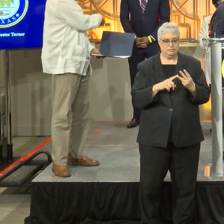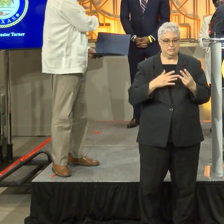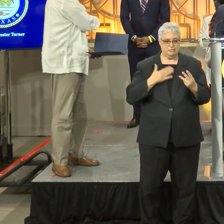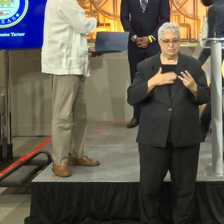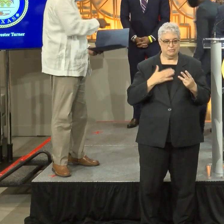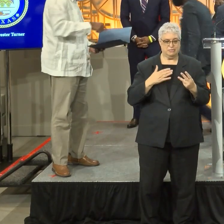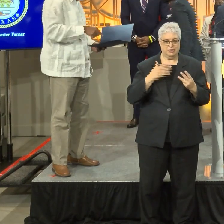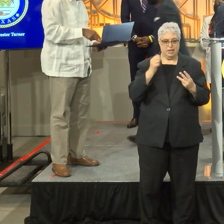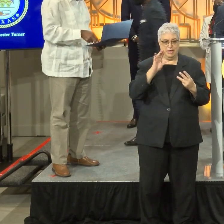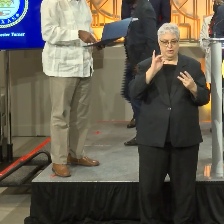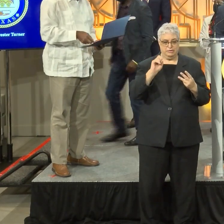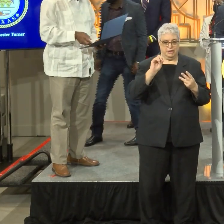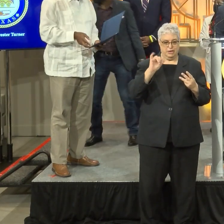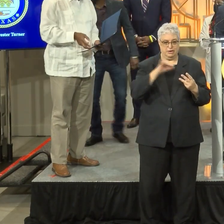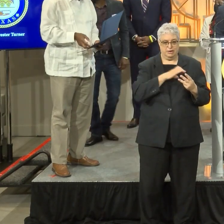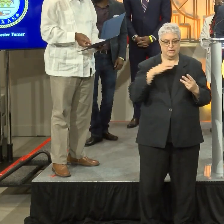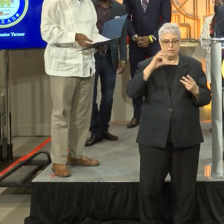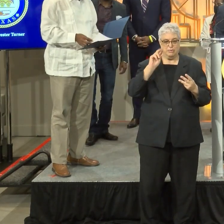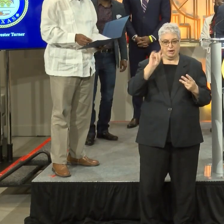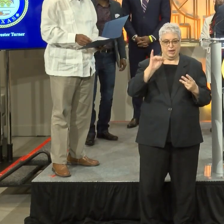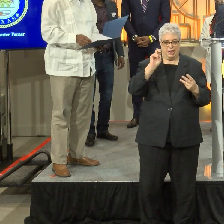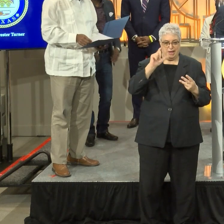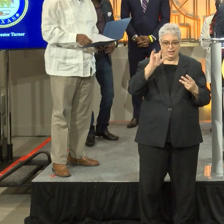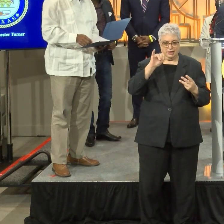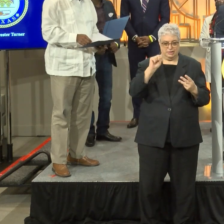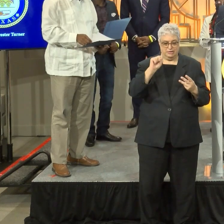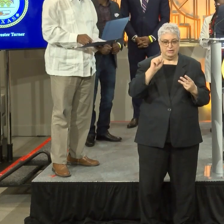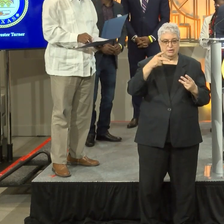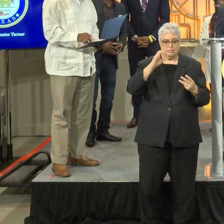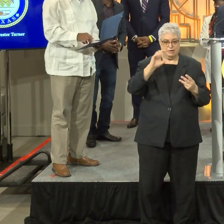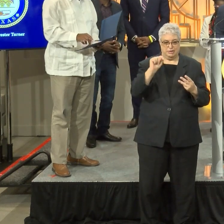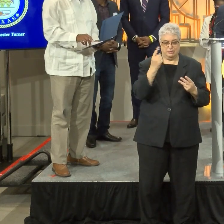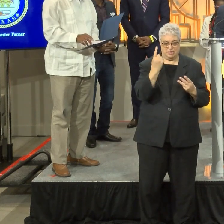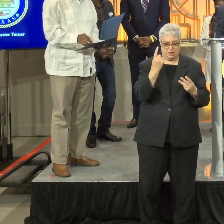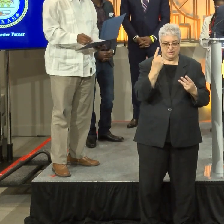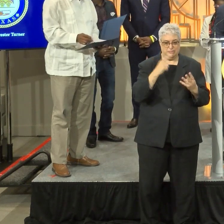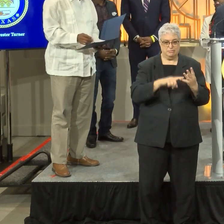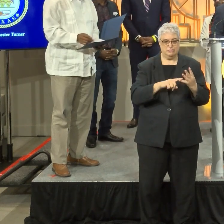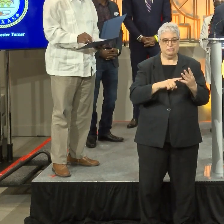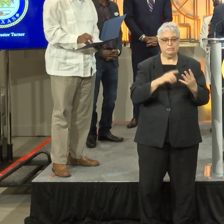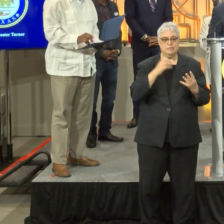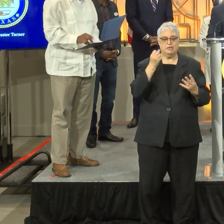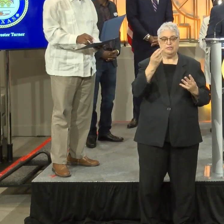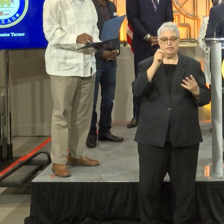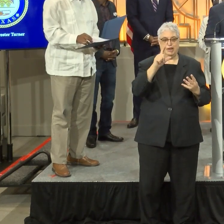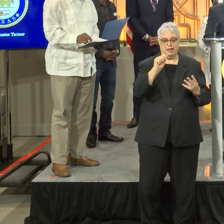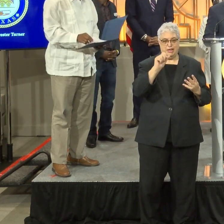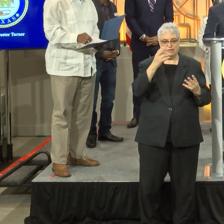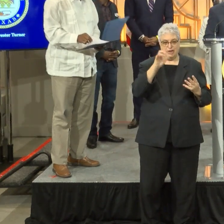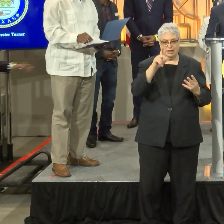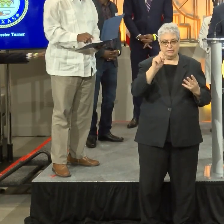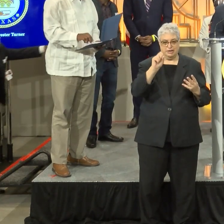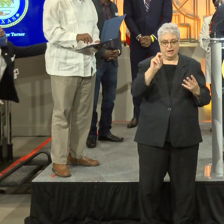have Harris County Commissioner Rodney Ellis from Precinct 1, and then Congresswoman Sheila Jackson Lee